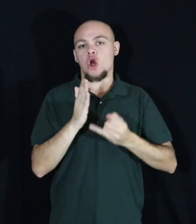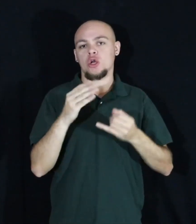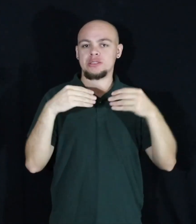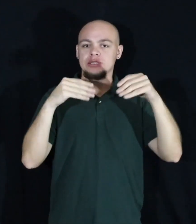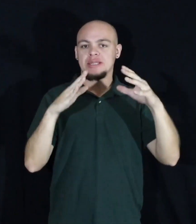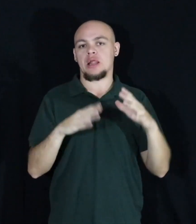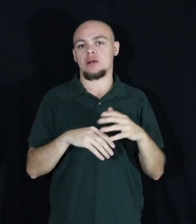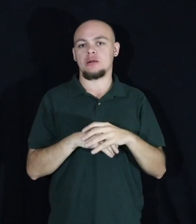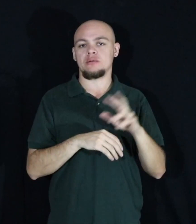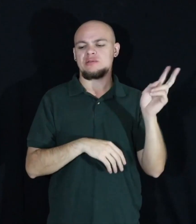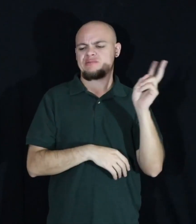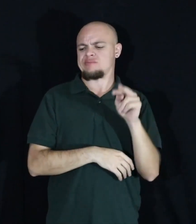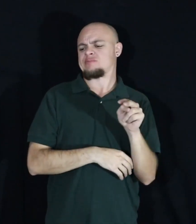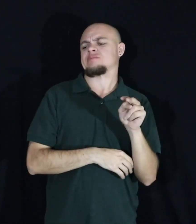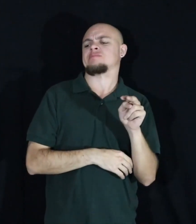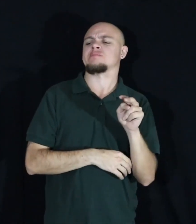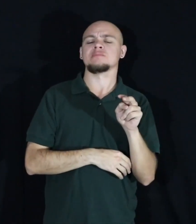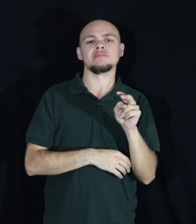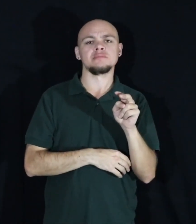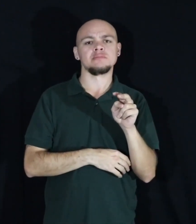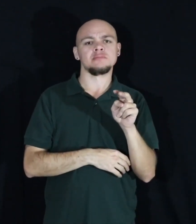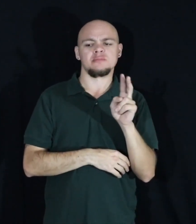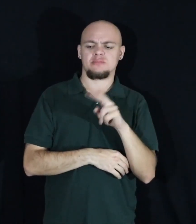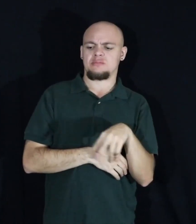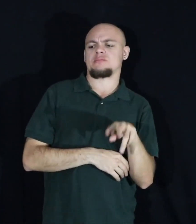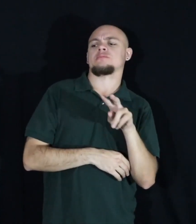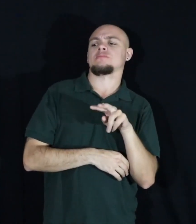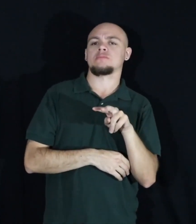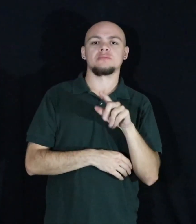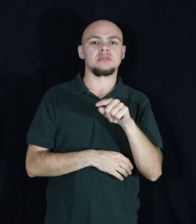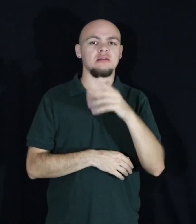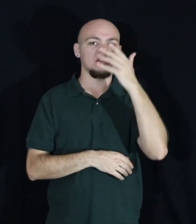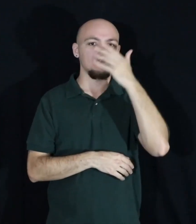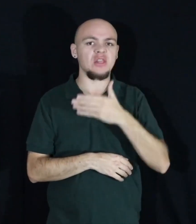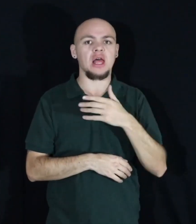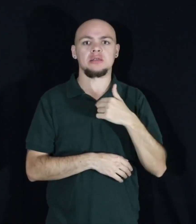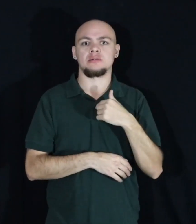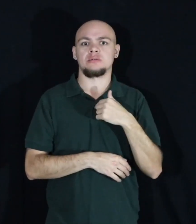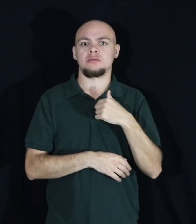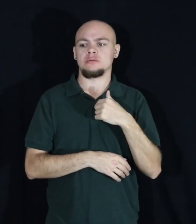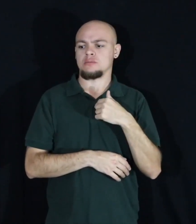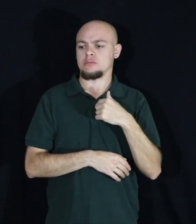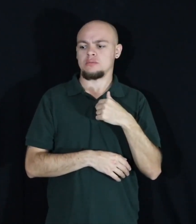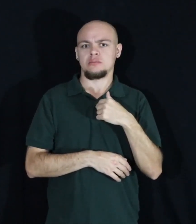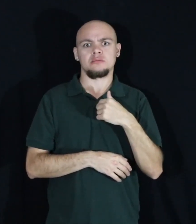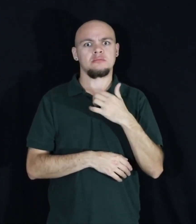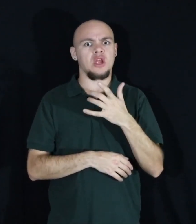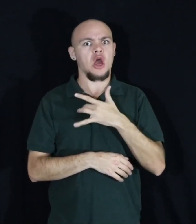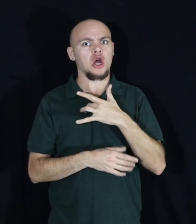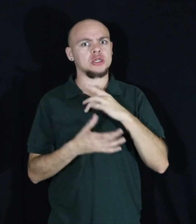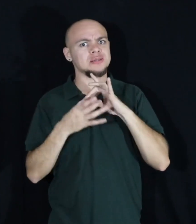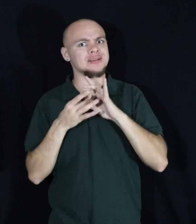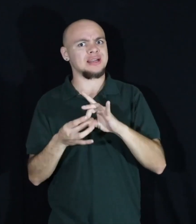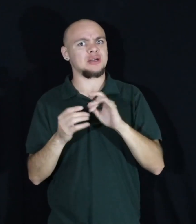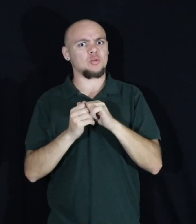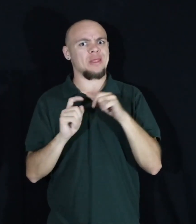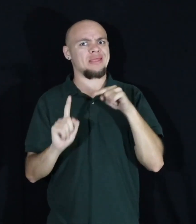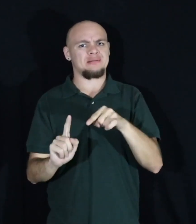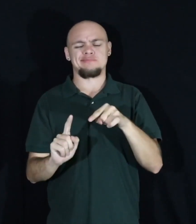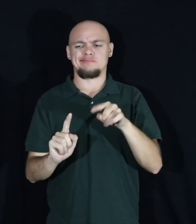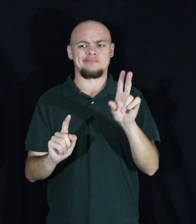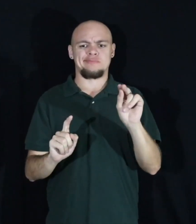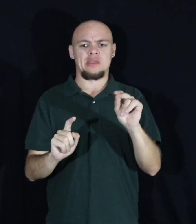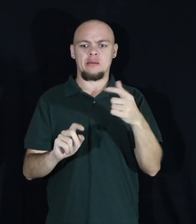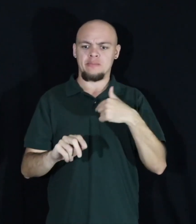And they all looked a bit grim. They kind of looked at me. It was flat. I had no heart connection with this thing. I was assessing it by